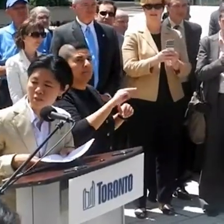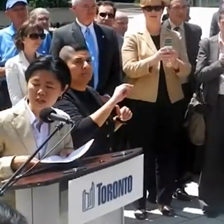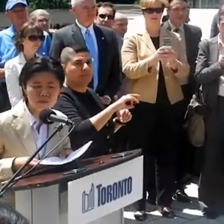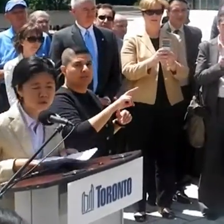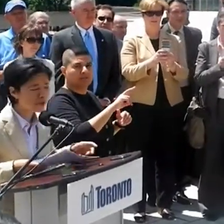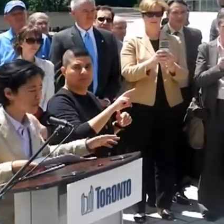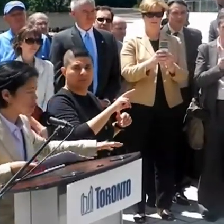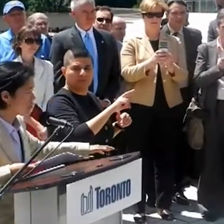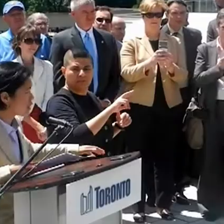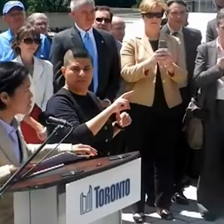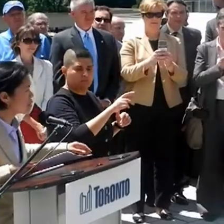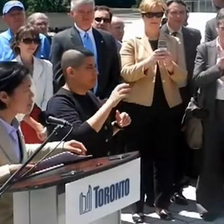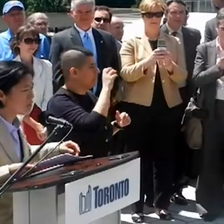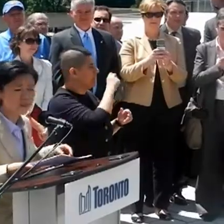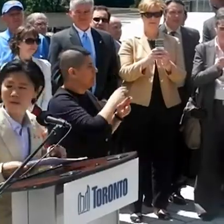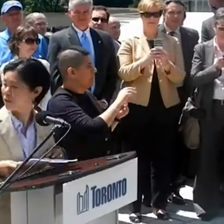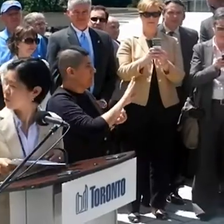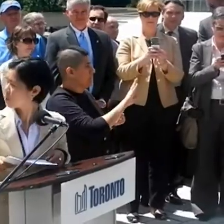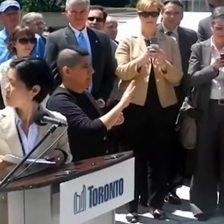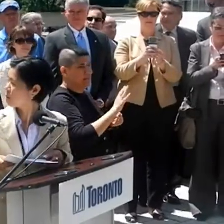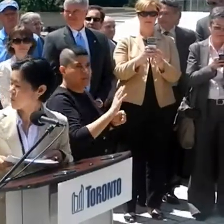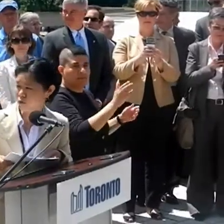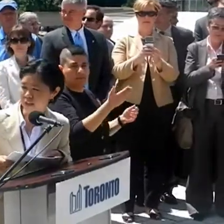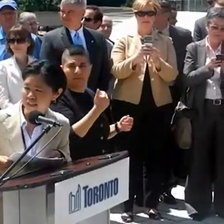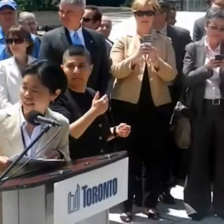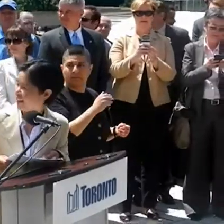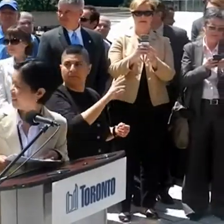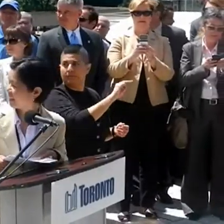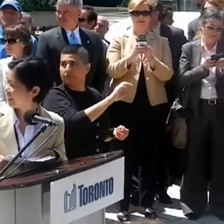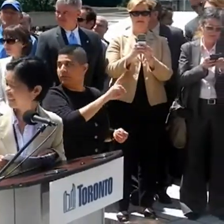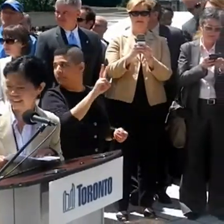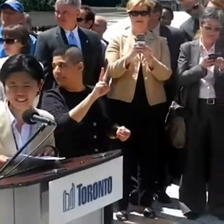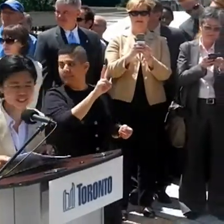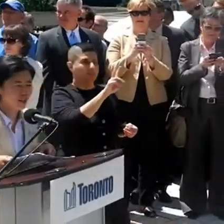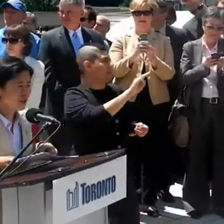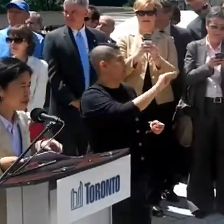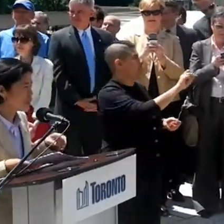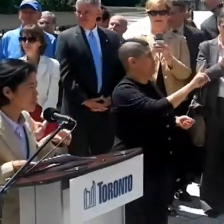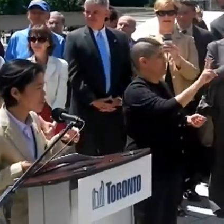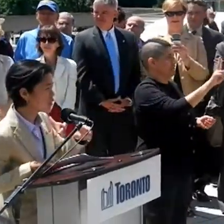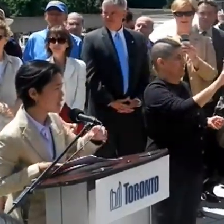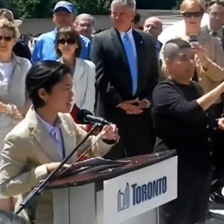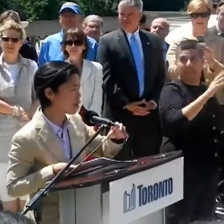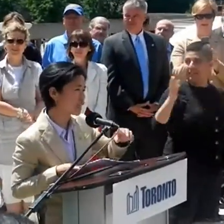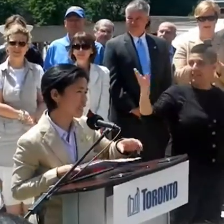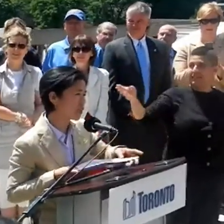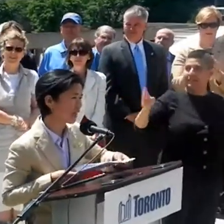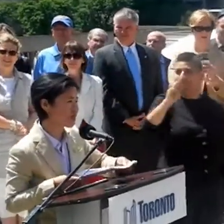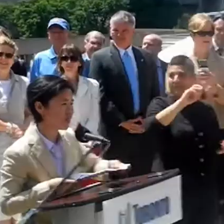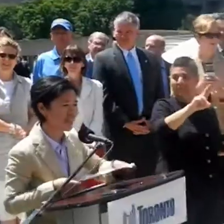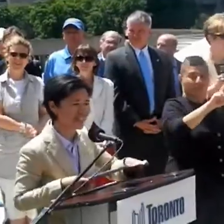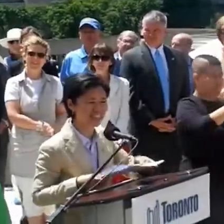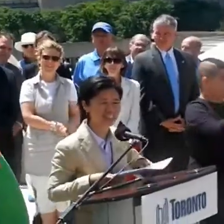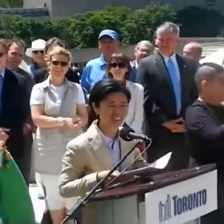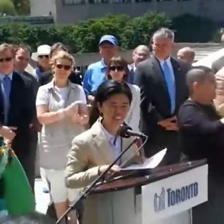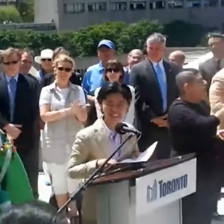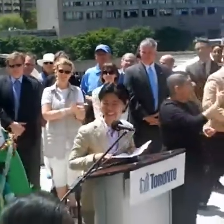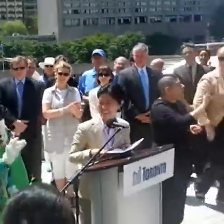V to come to the to the front. Mr. V. Mr. V is our Kiwi